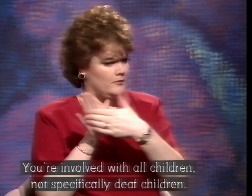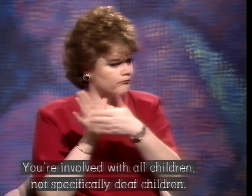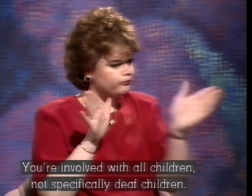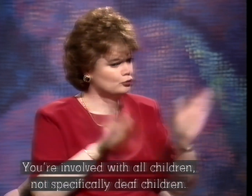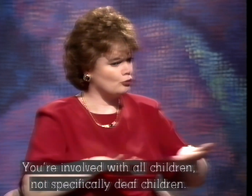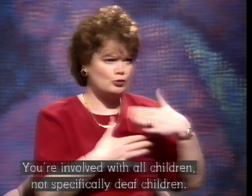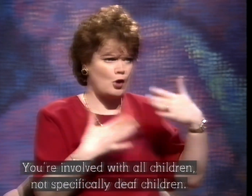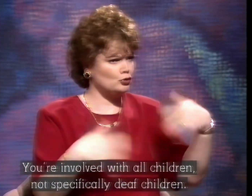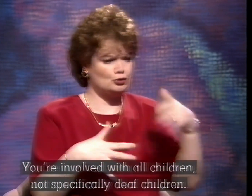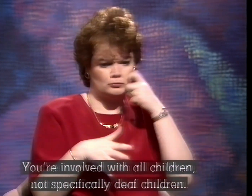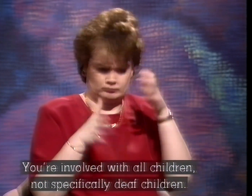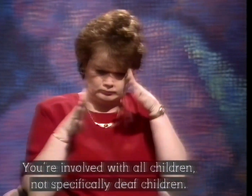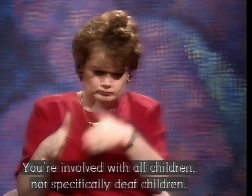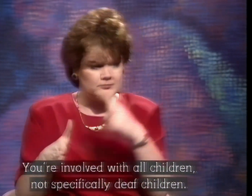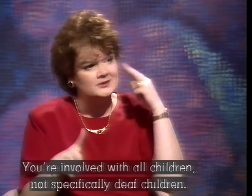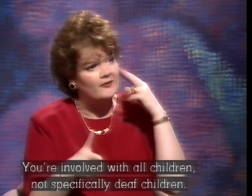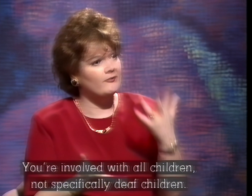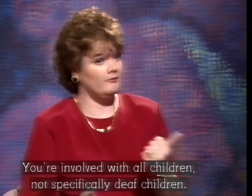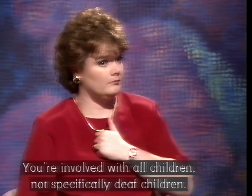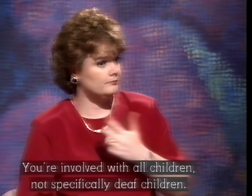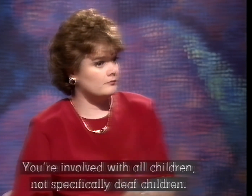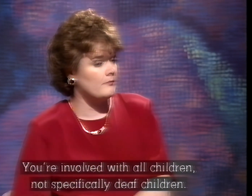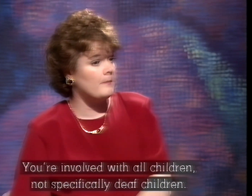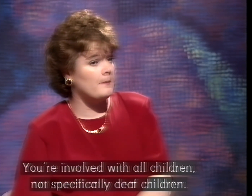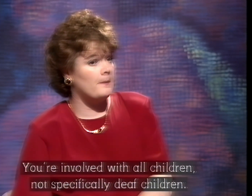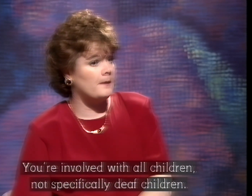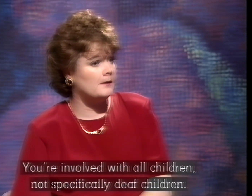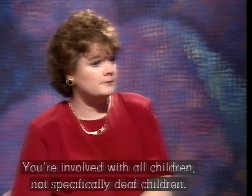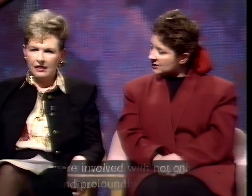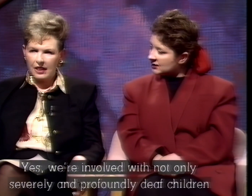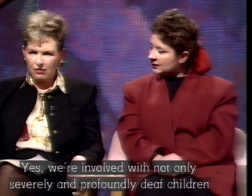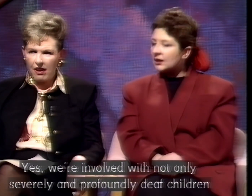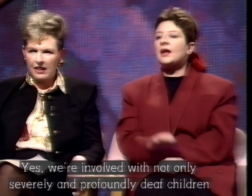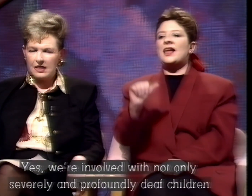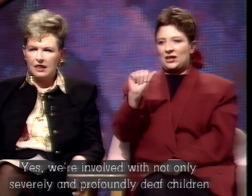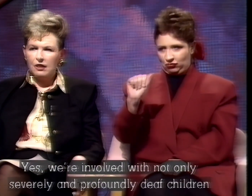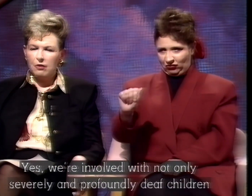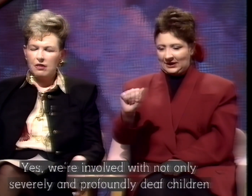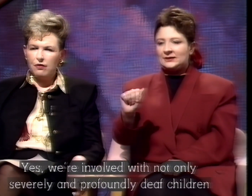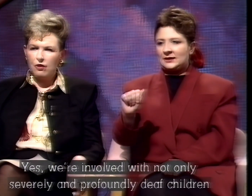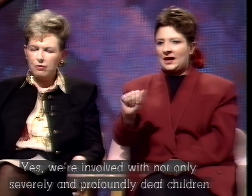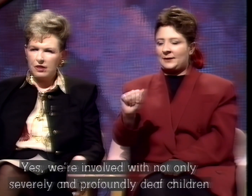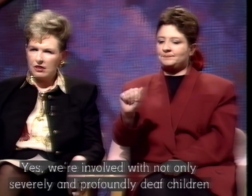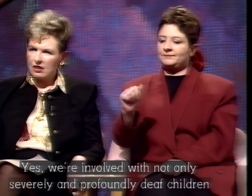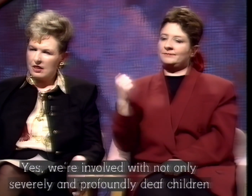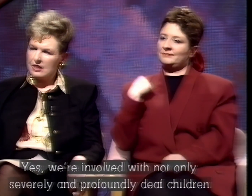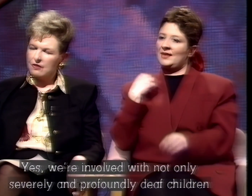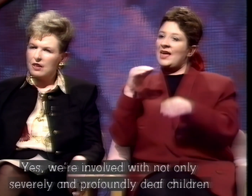Now, you're involved with all kinds of children, not just specifically deaf children, is that right? That's right. We're involved with not only the severe and